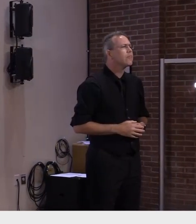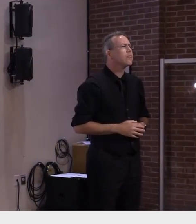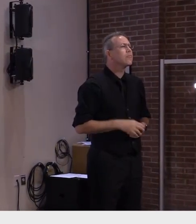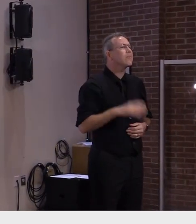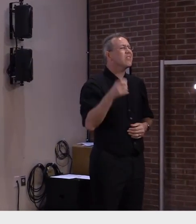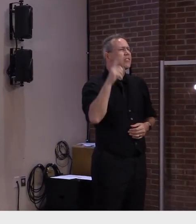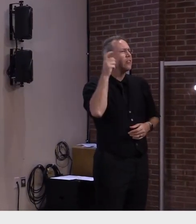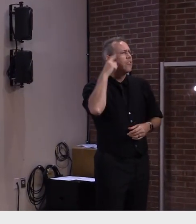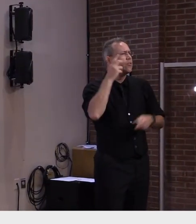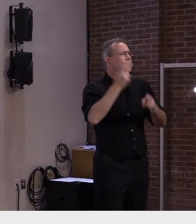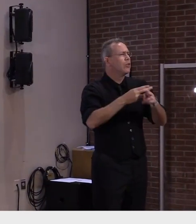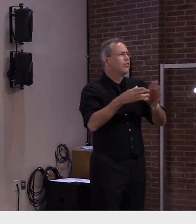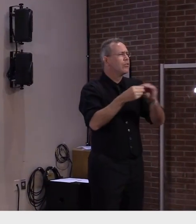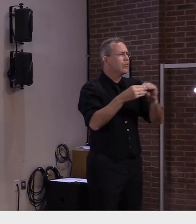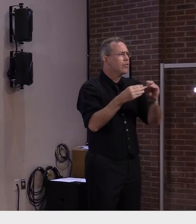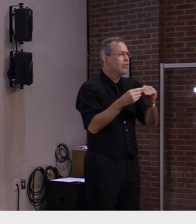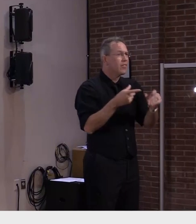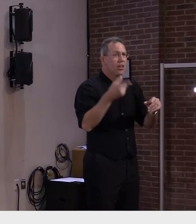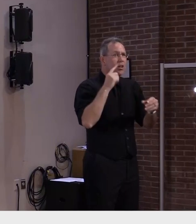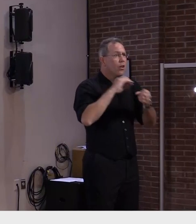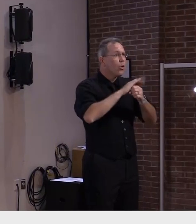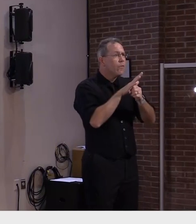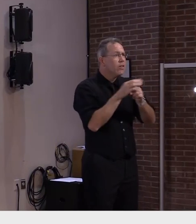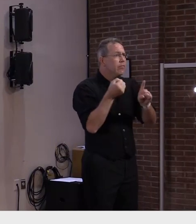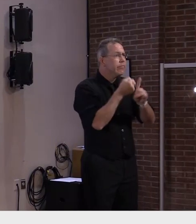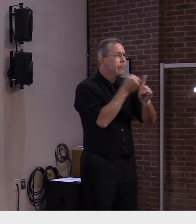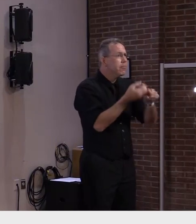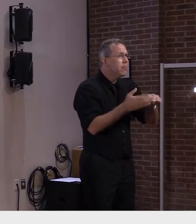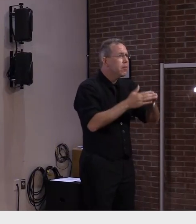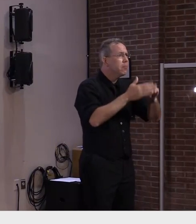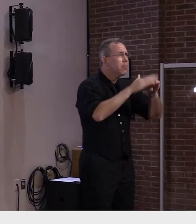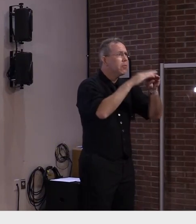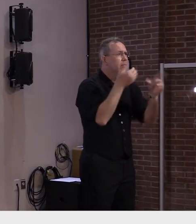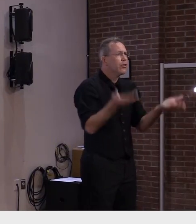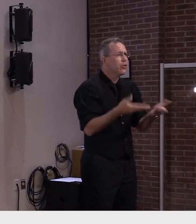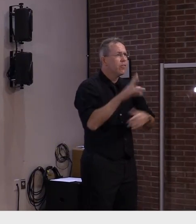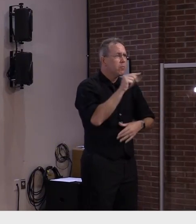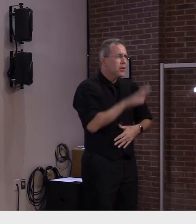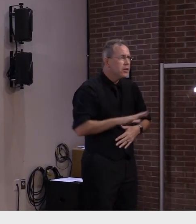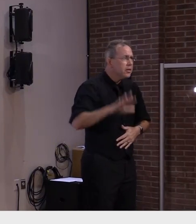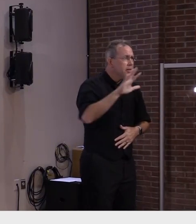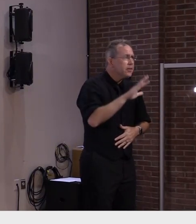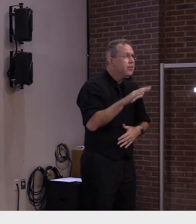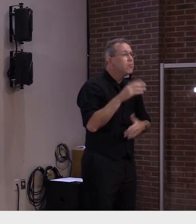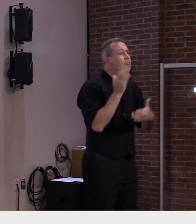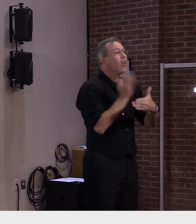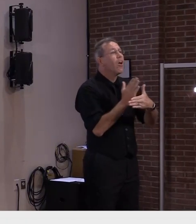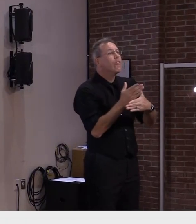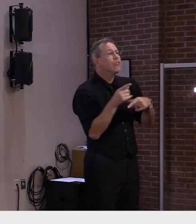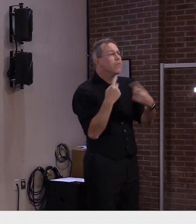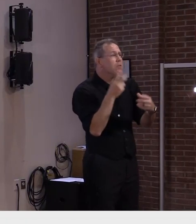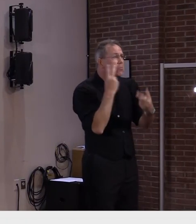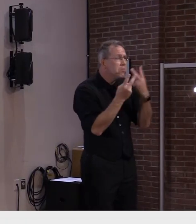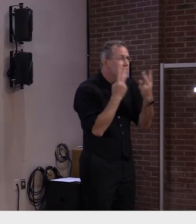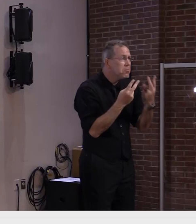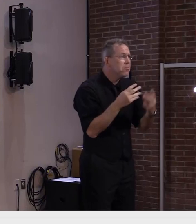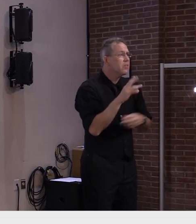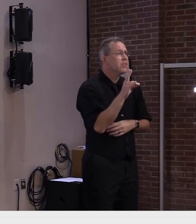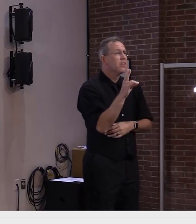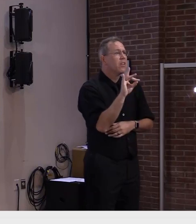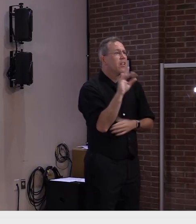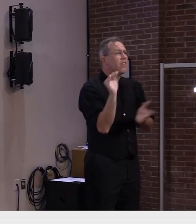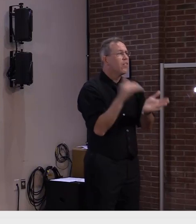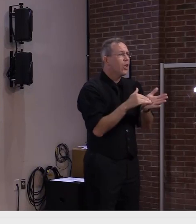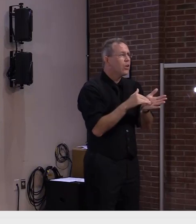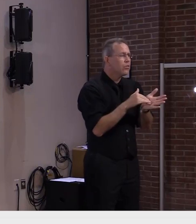increase across the country this week with the national seven-day average rising from 78 000 to 110